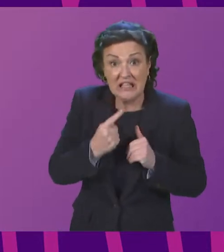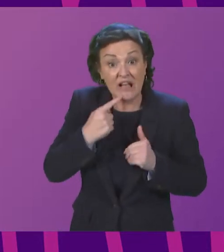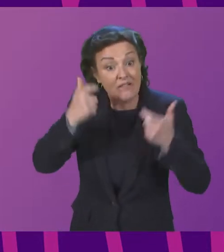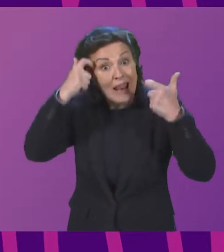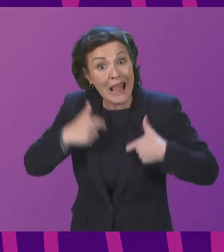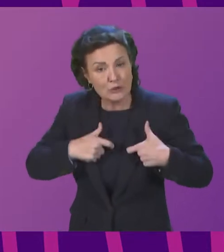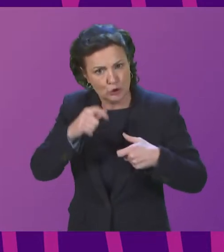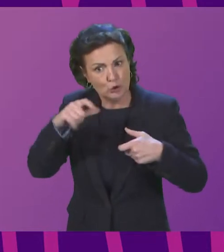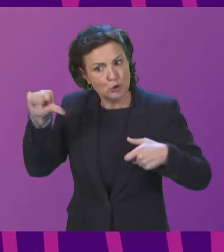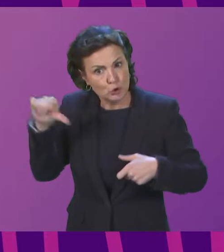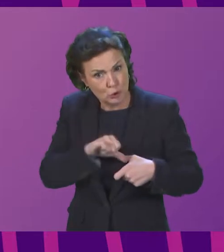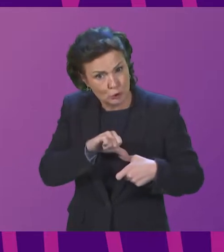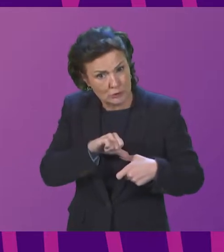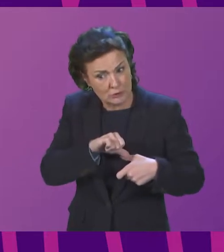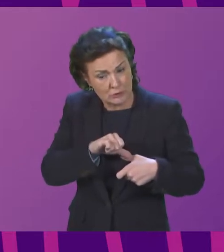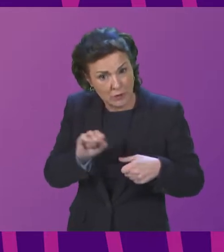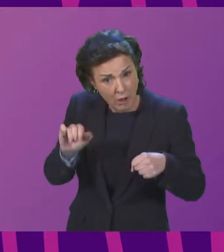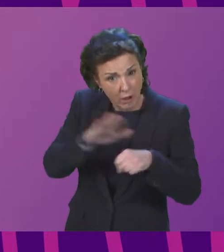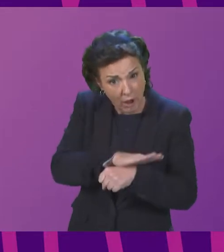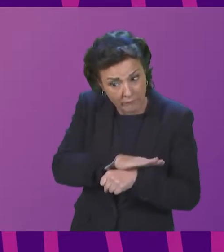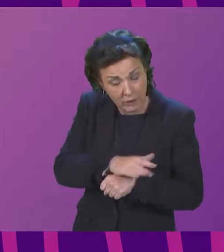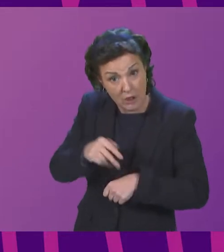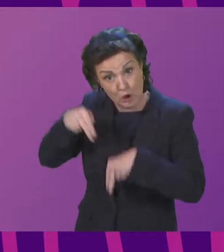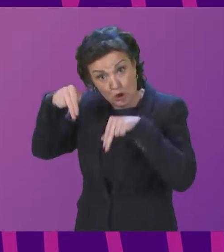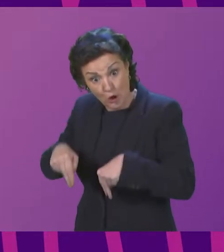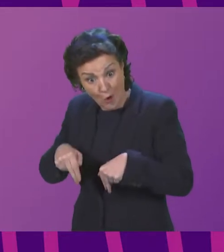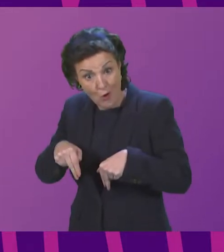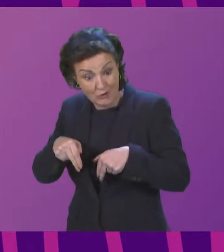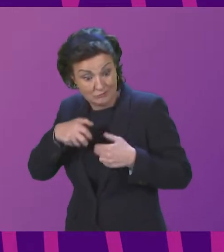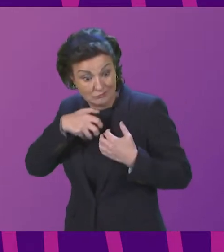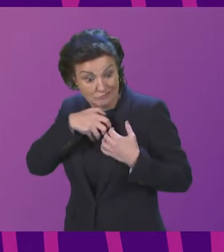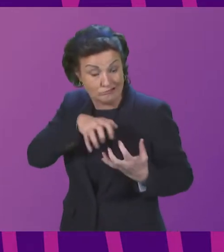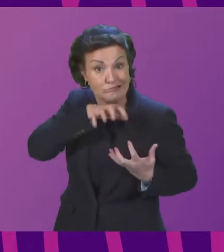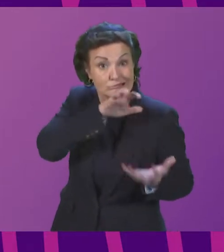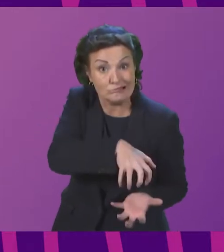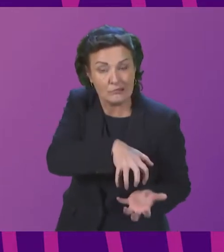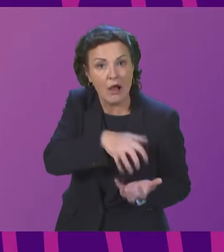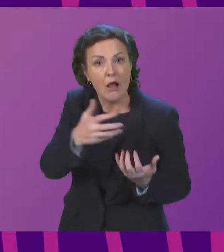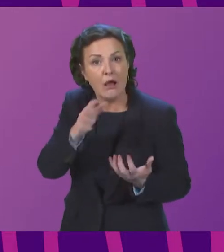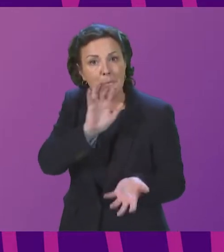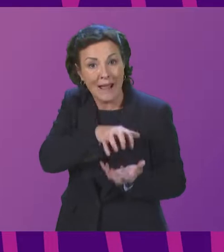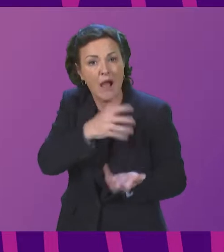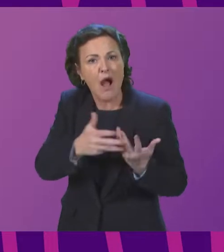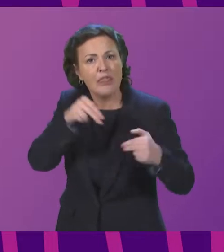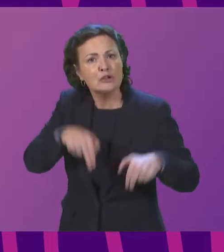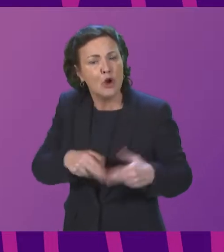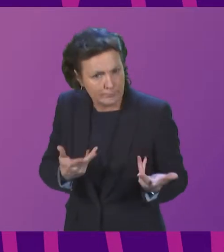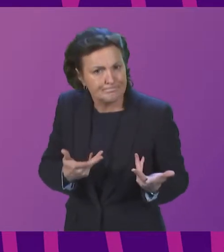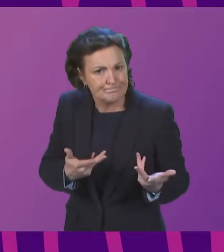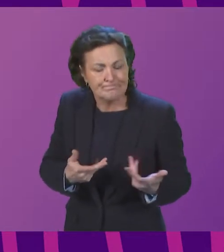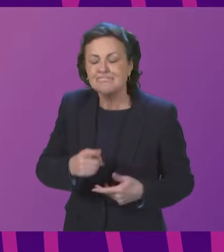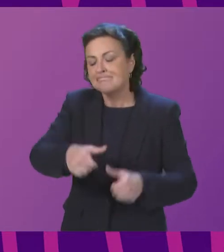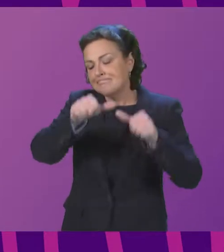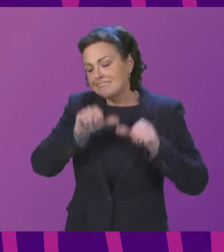extended to cover attacks on another dog the scottish government's most recent response also sets out the rationale for including assistance dogs